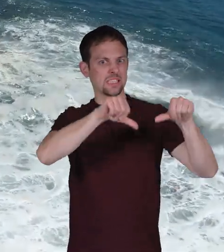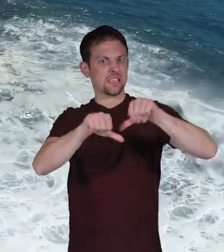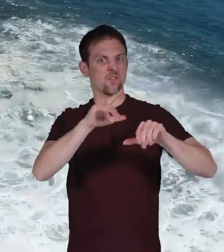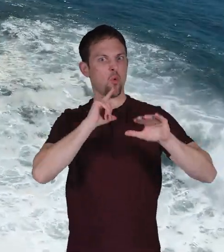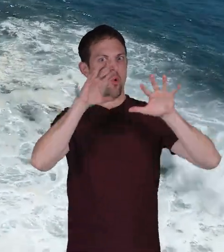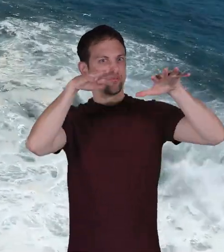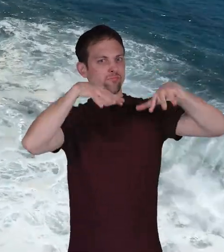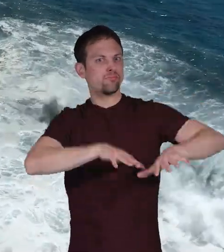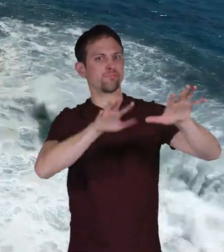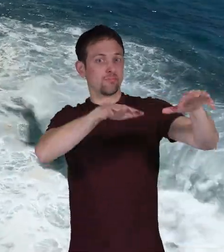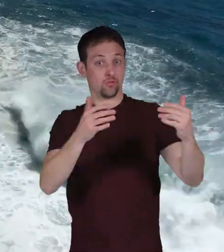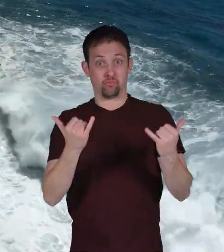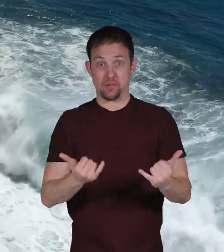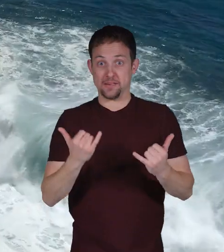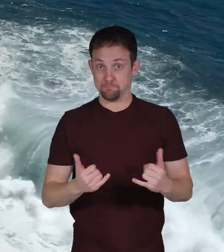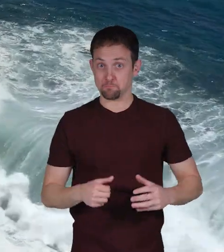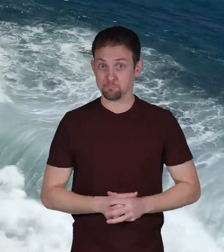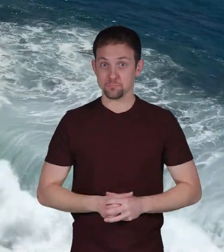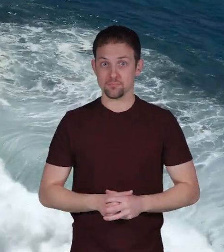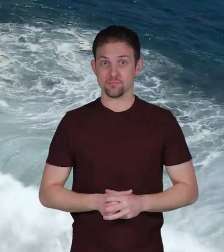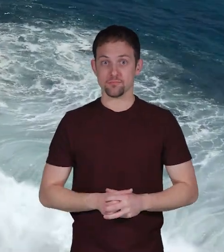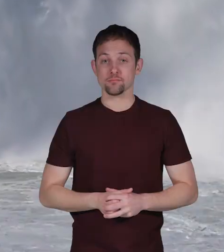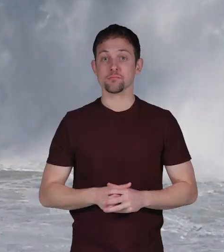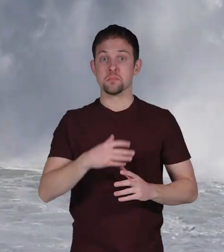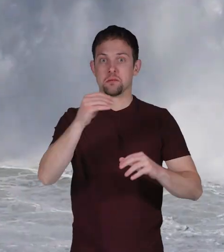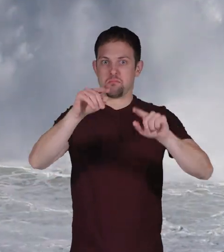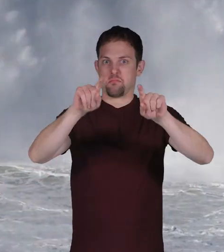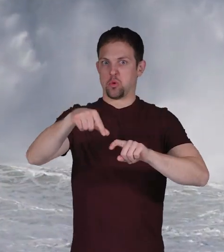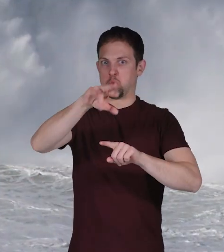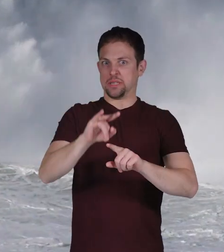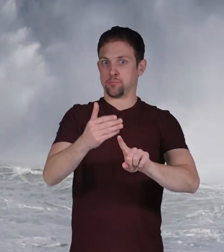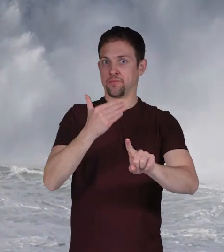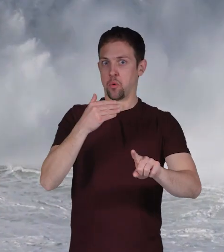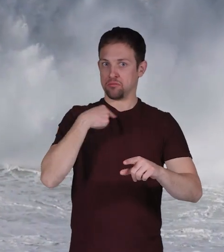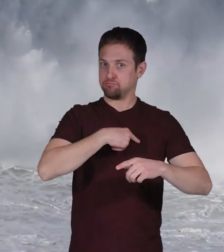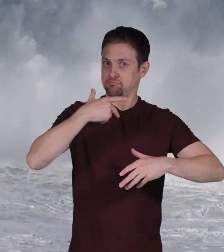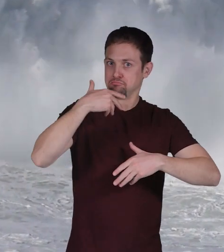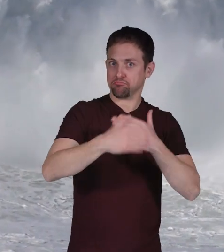the science of ocean waves today, and quiz you as we go.